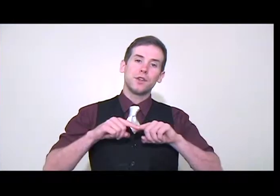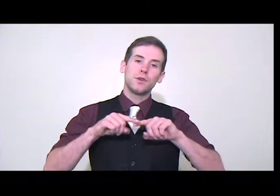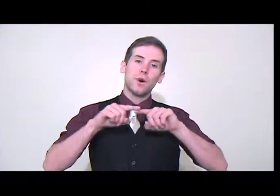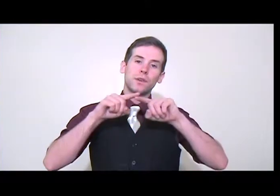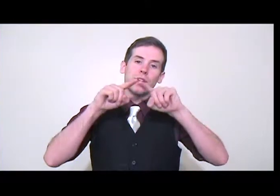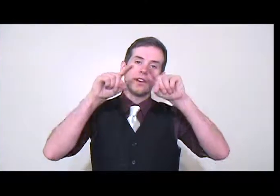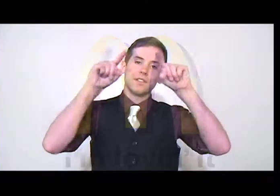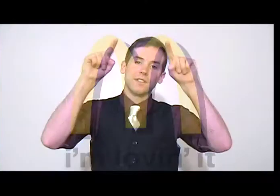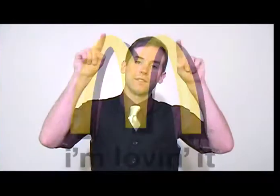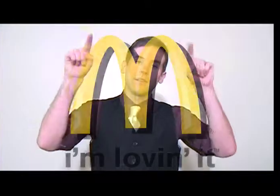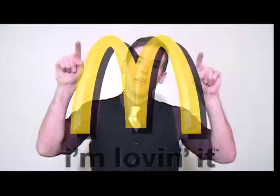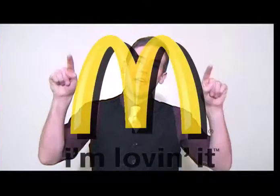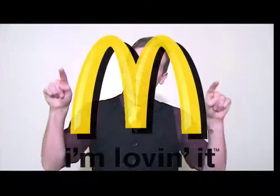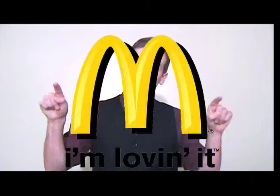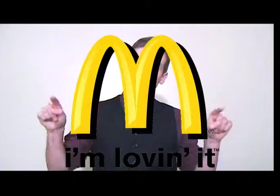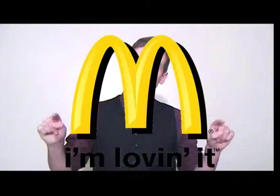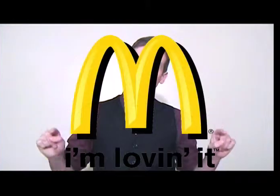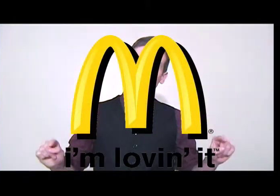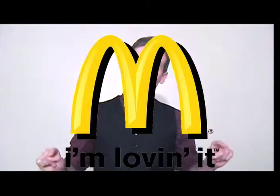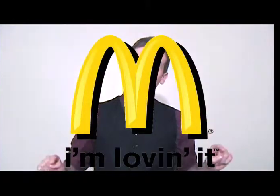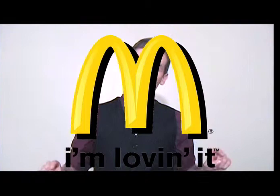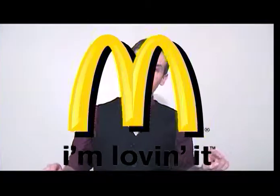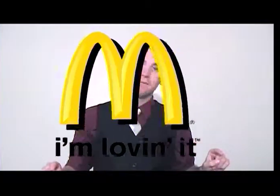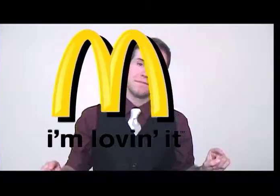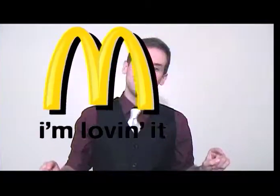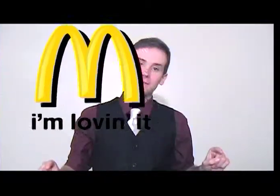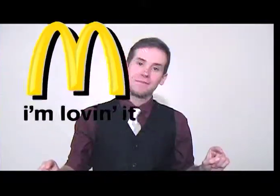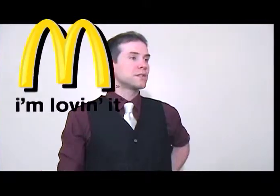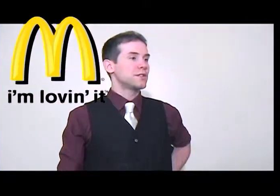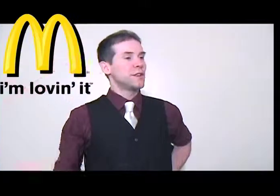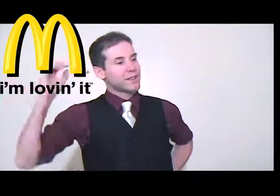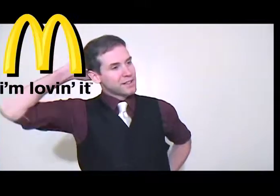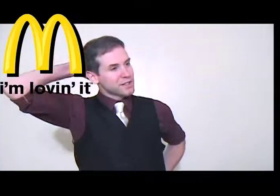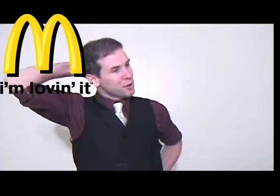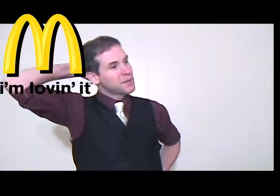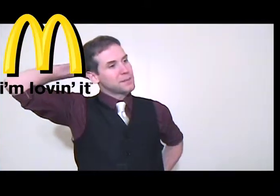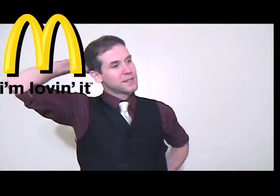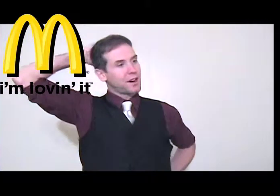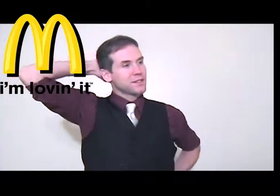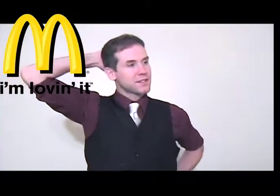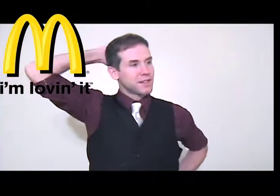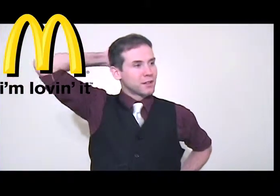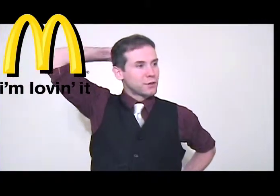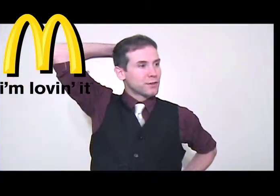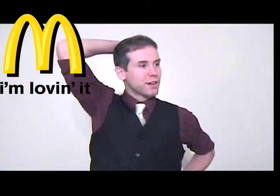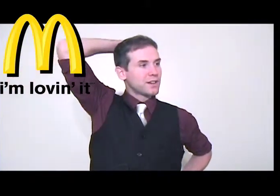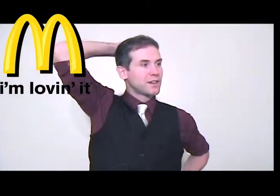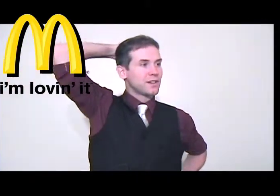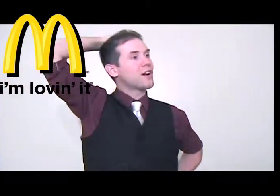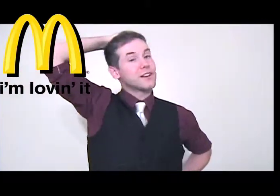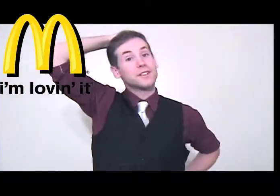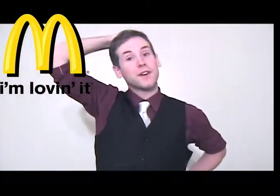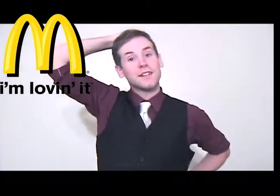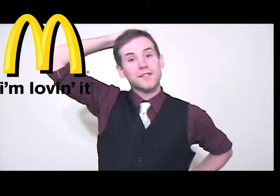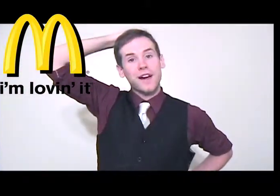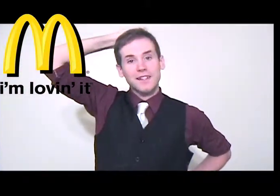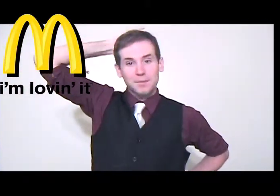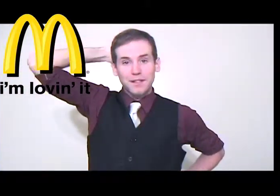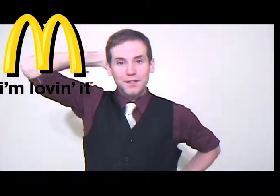two golden arches in the shape of an M. Did you know that they just opened a McDonald's in the Louvre? Art and trans fat's my two